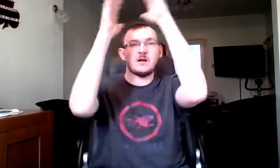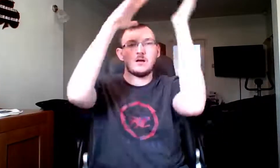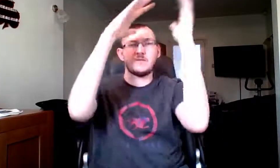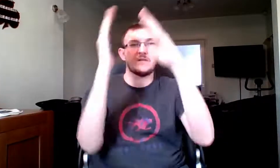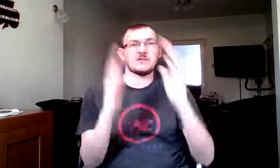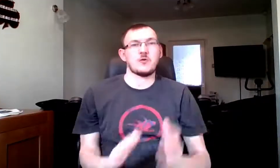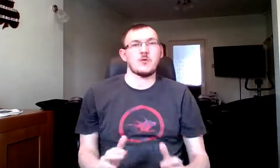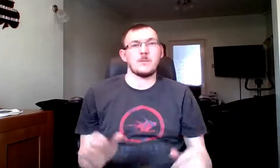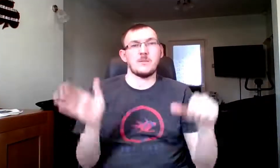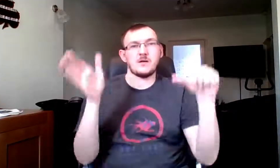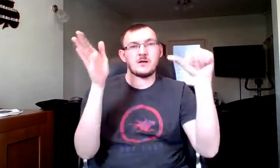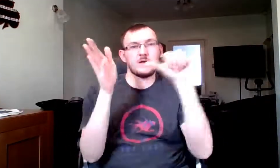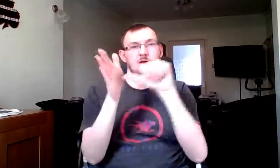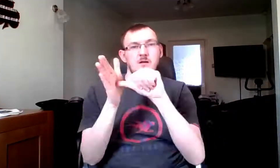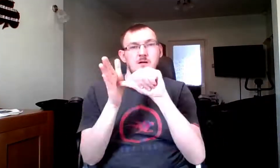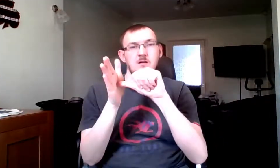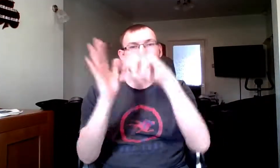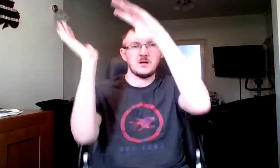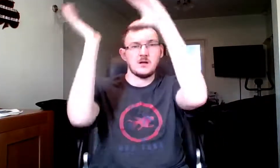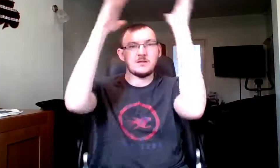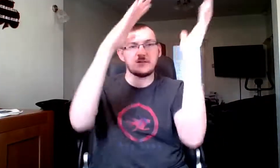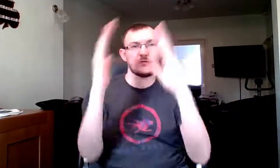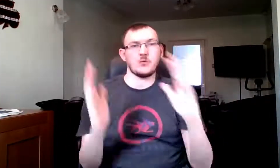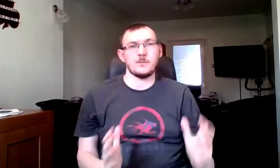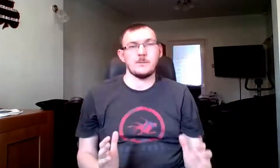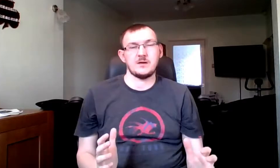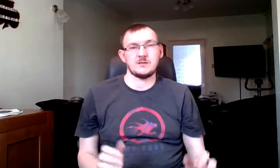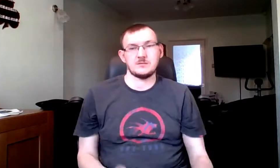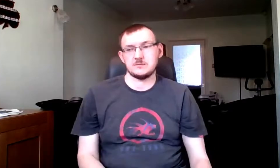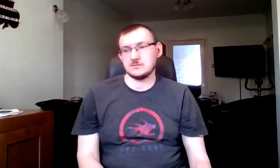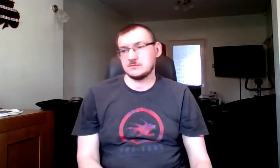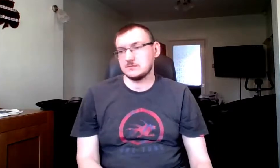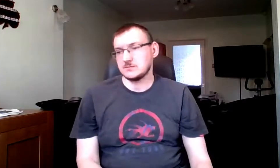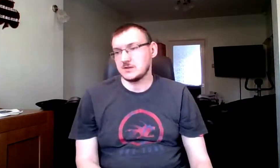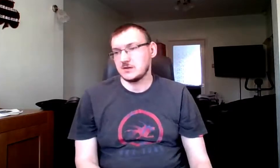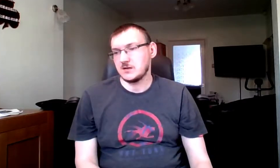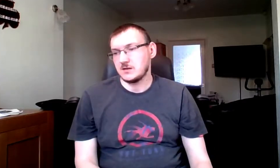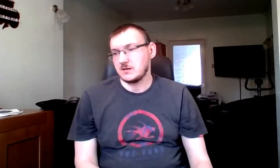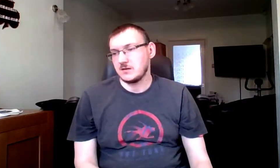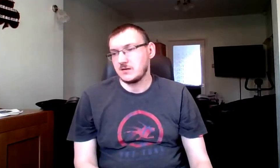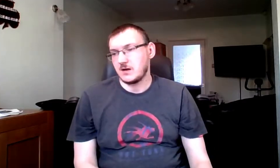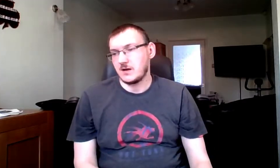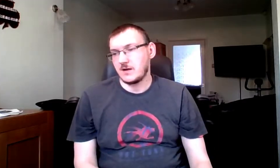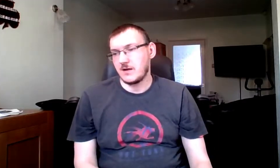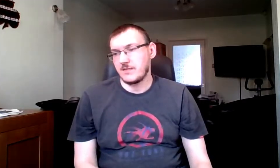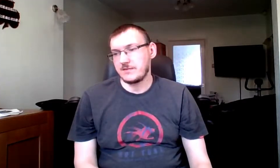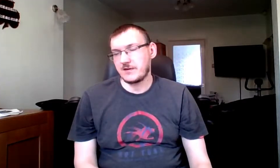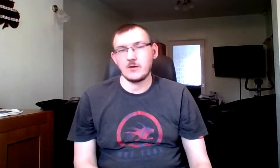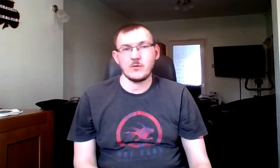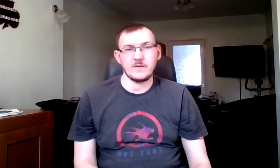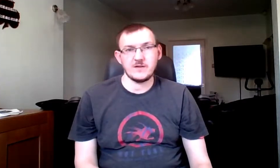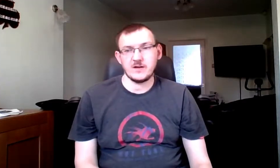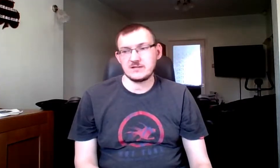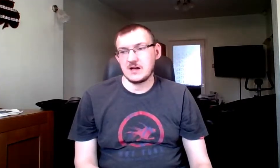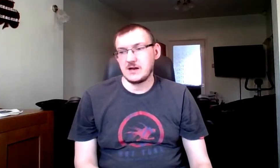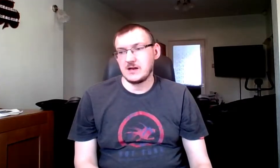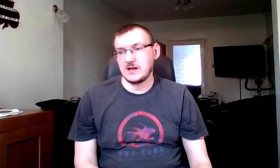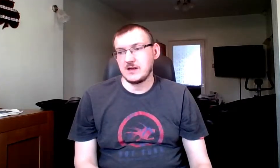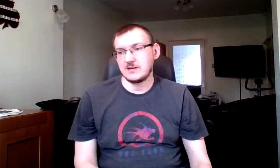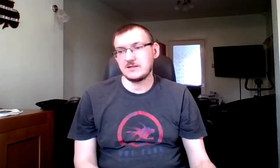of the storm, the storm and so the first line is